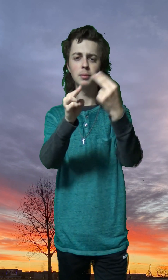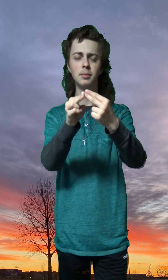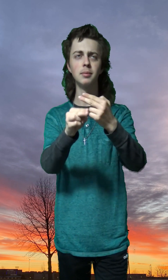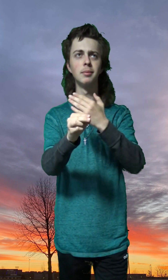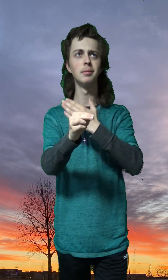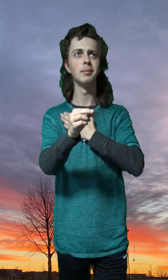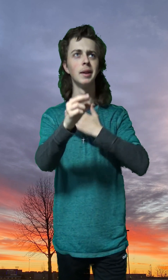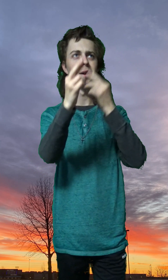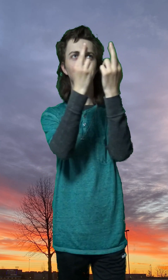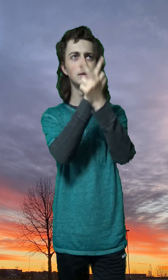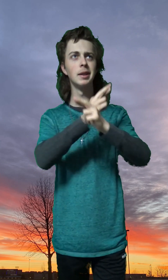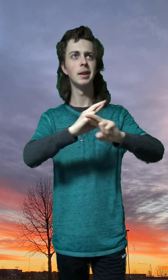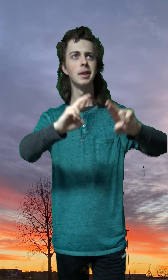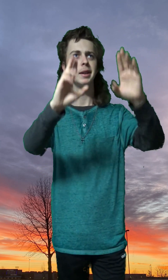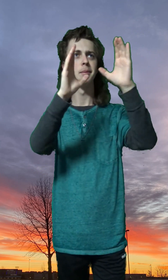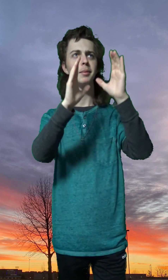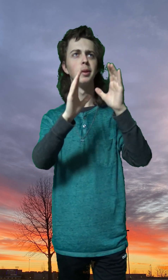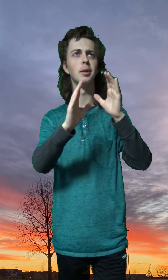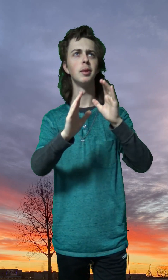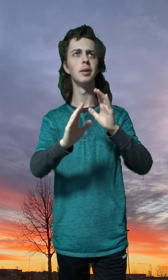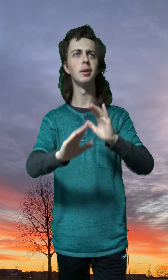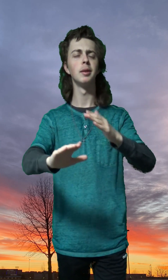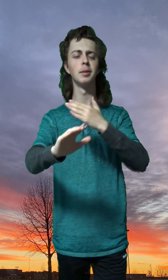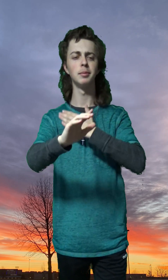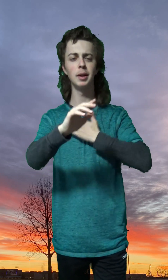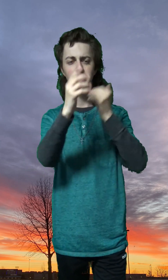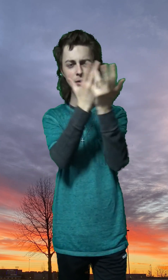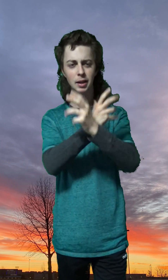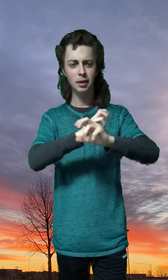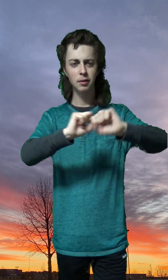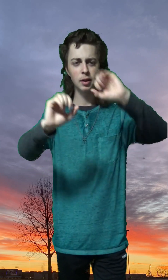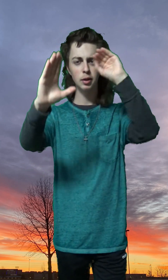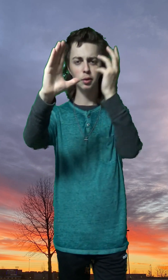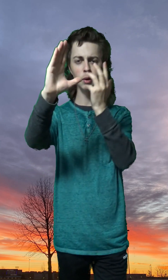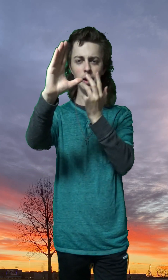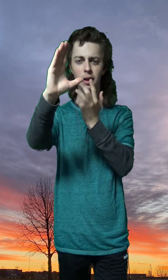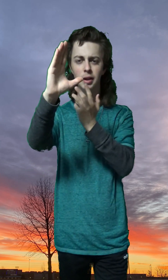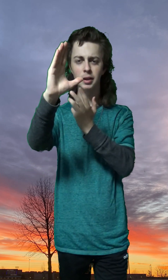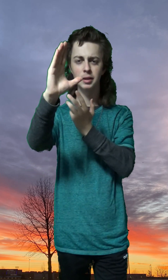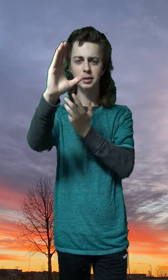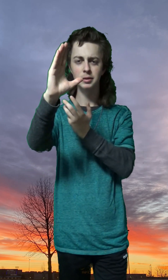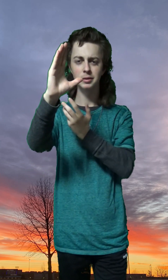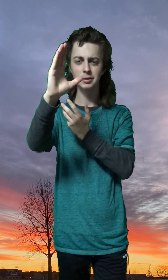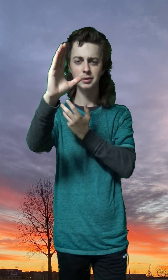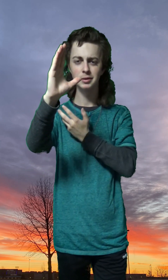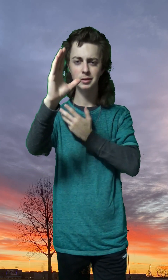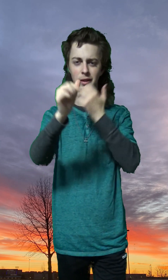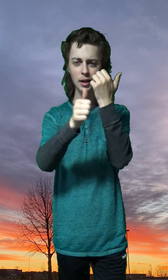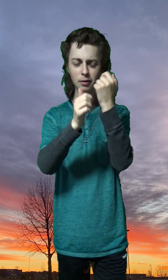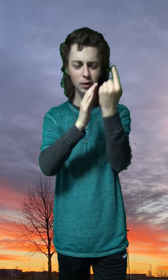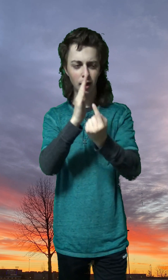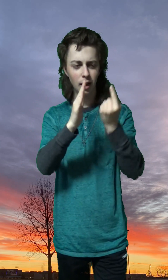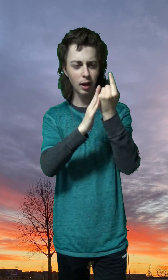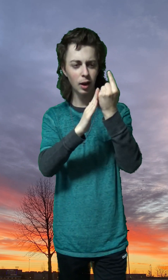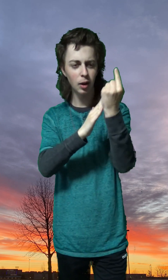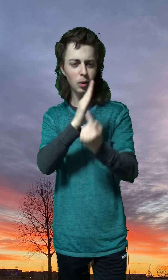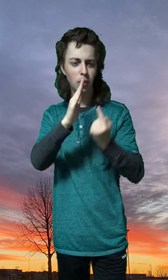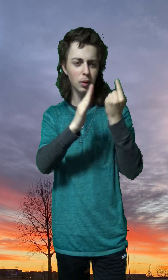My redeemer My saving grace In every hour